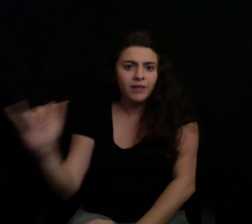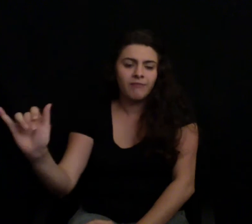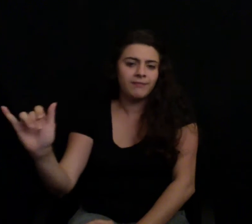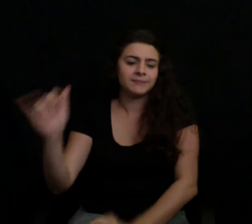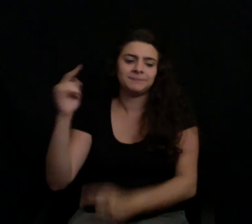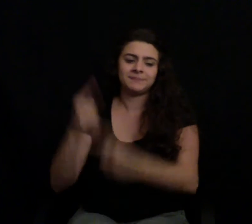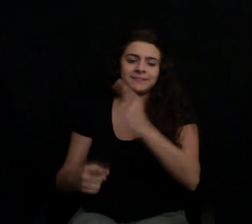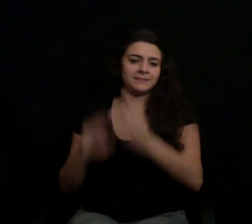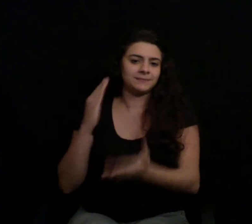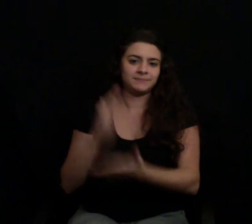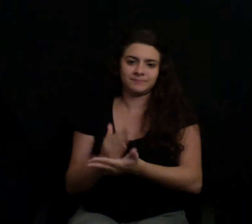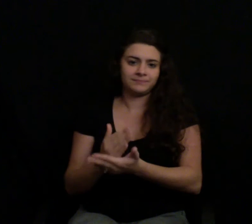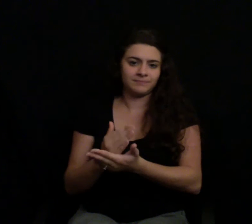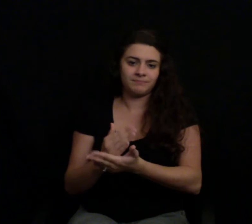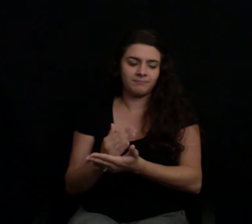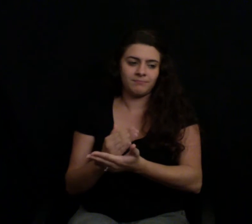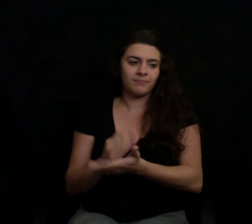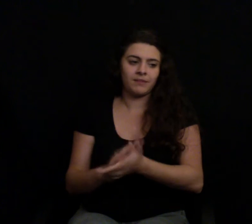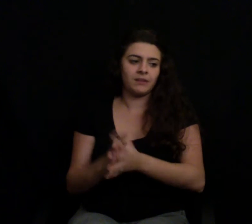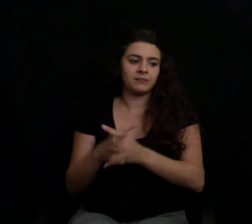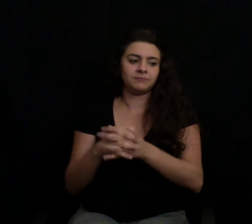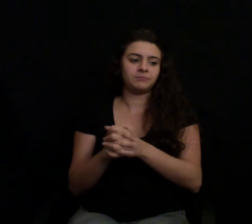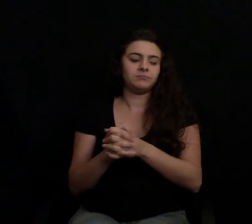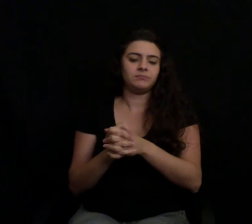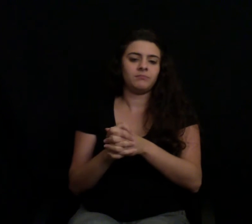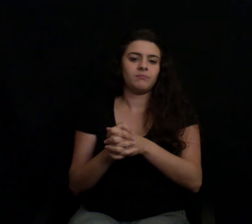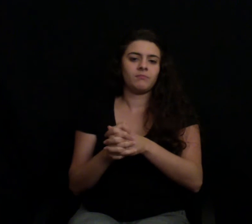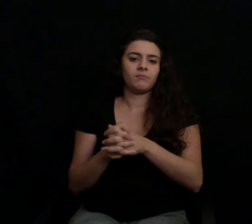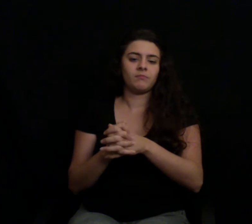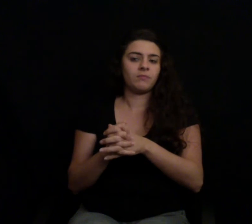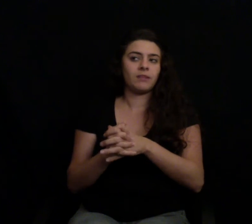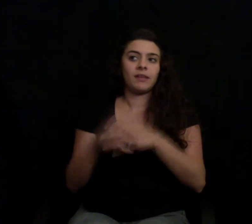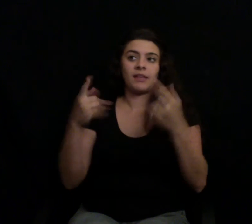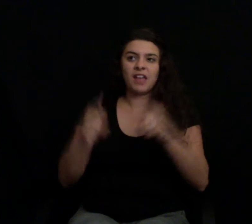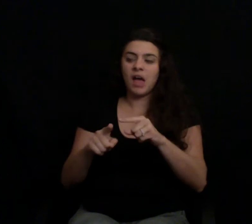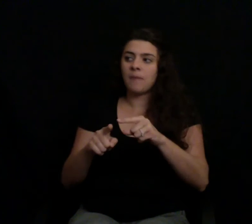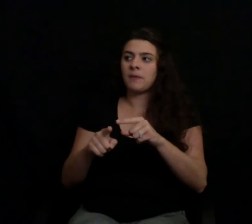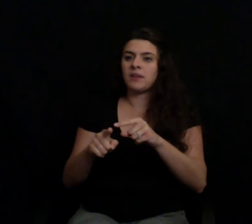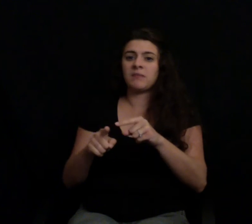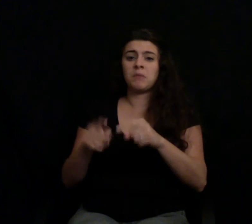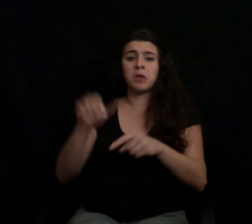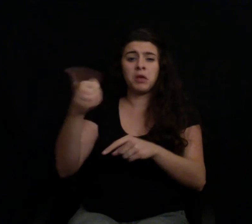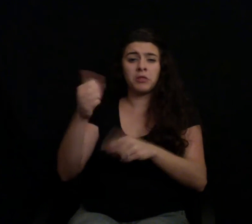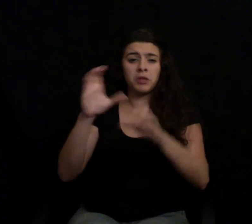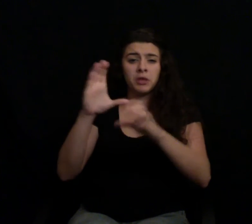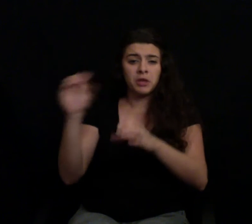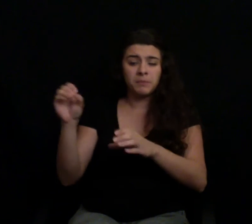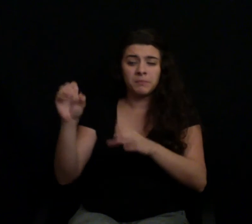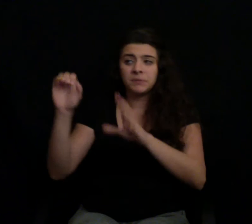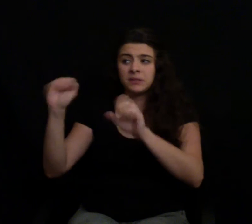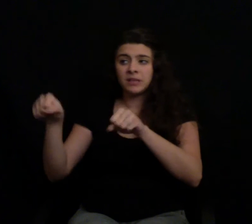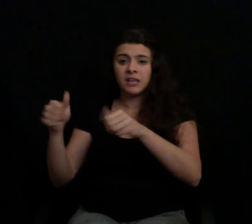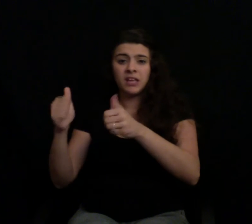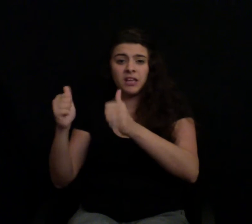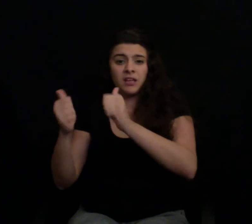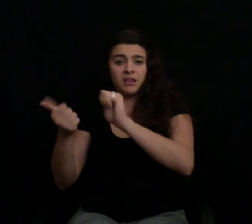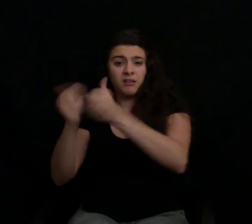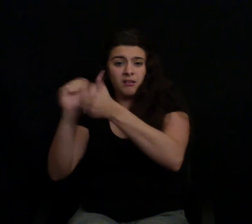one company, because in your rural area, there's only one company that has a monopoly on that county. So, you know, you're stuck